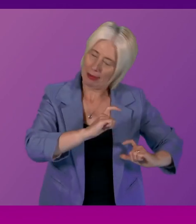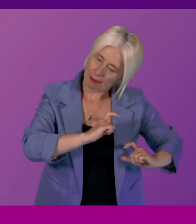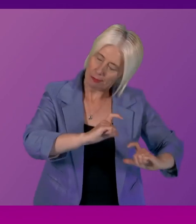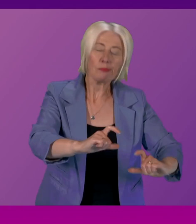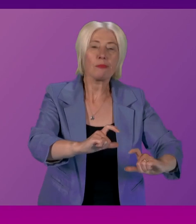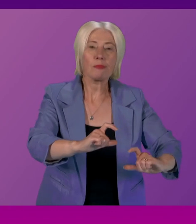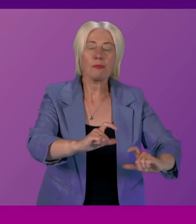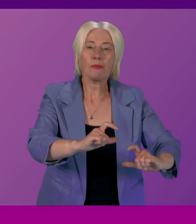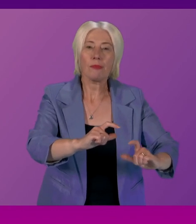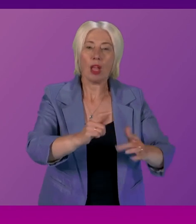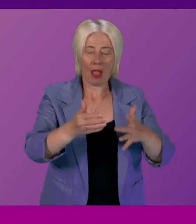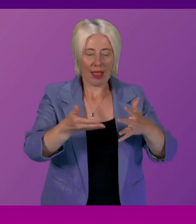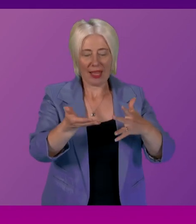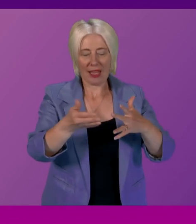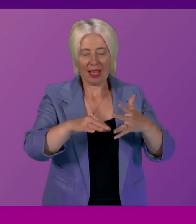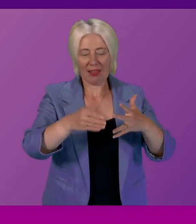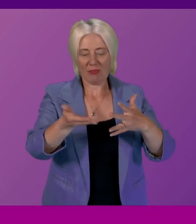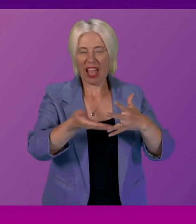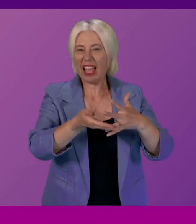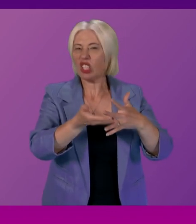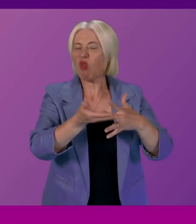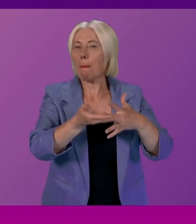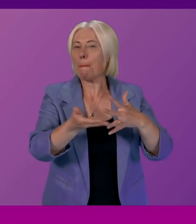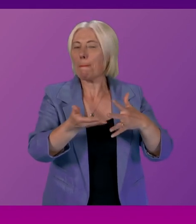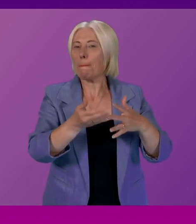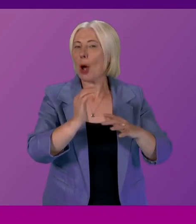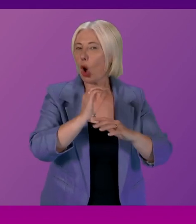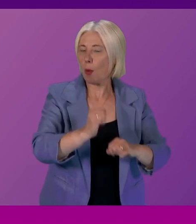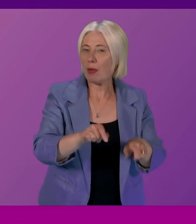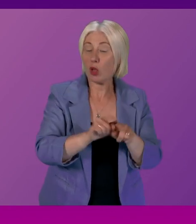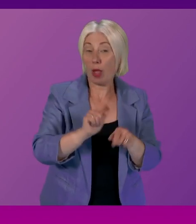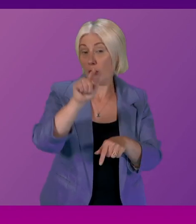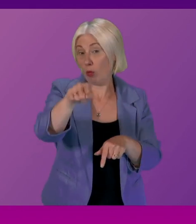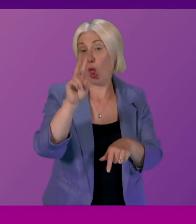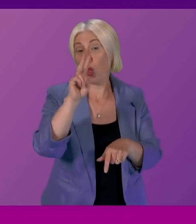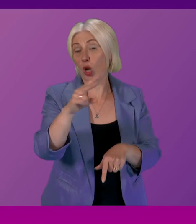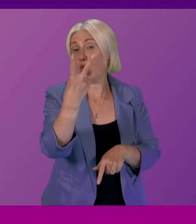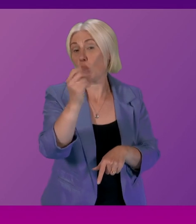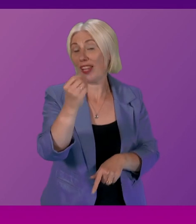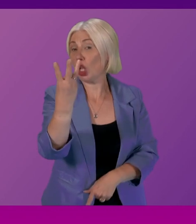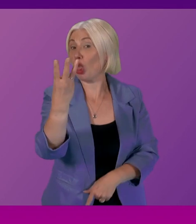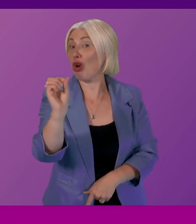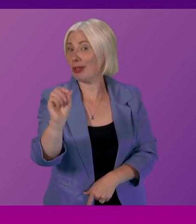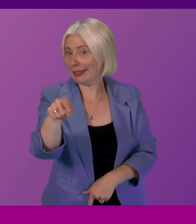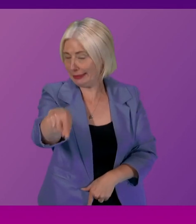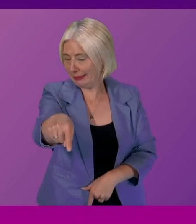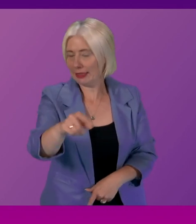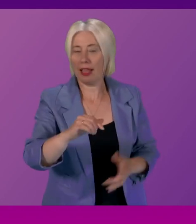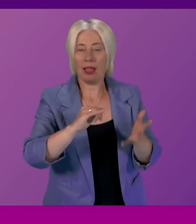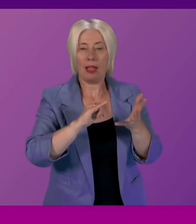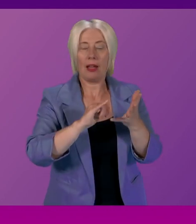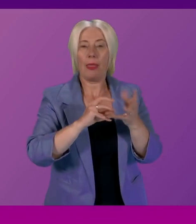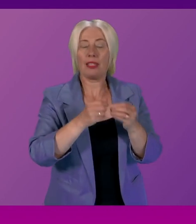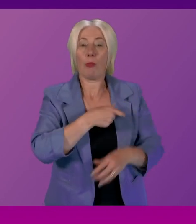to the interim commitments but also in relation to 2030 we will of course as a subcommittee take